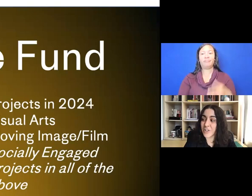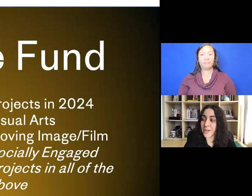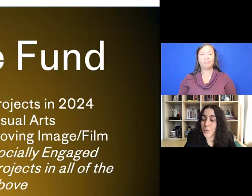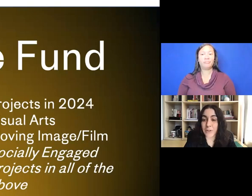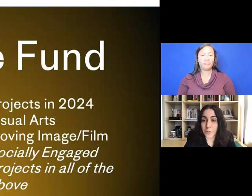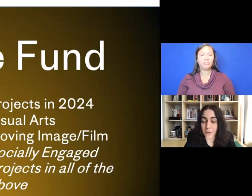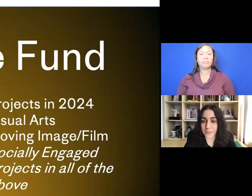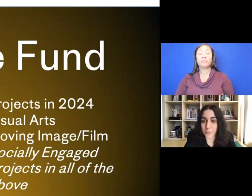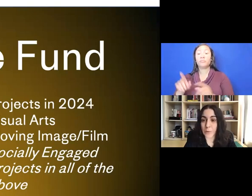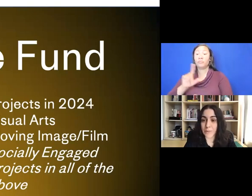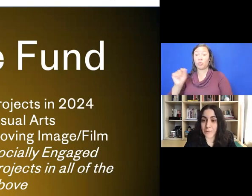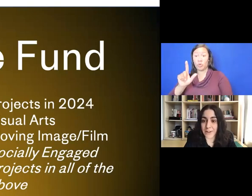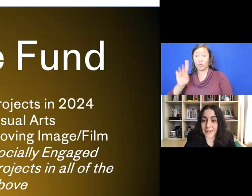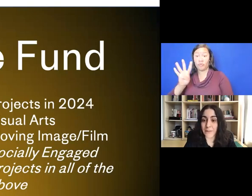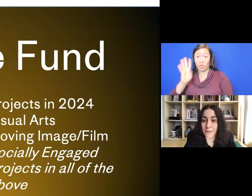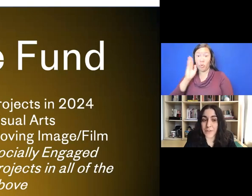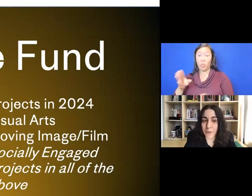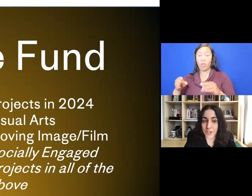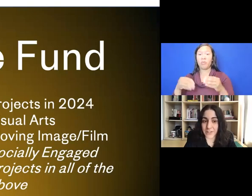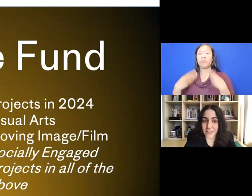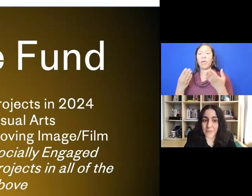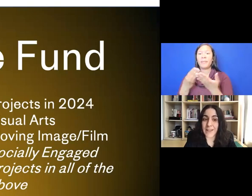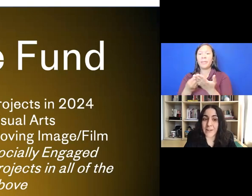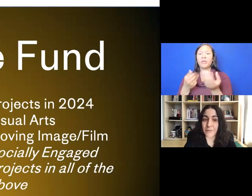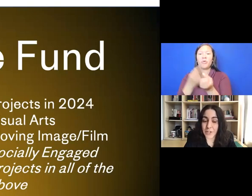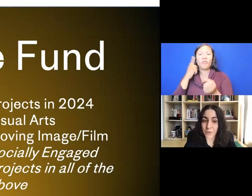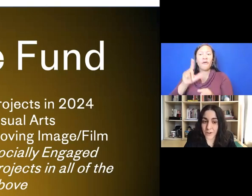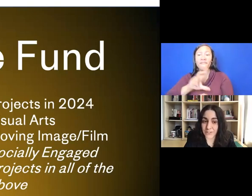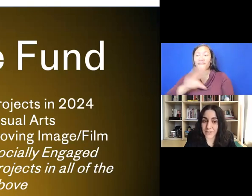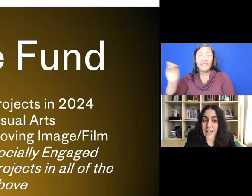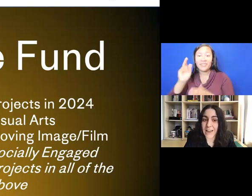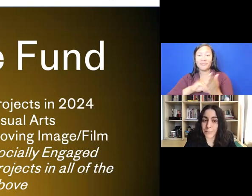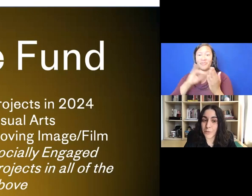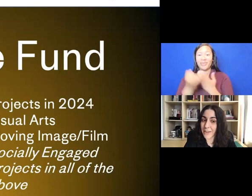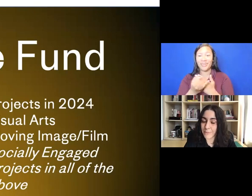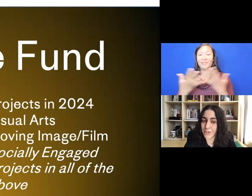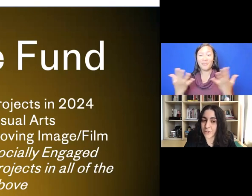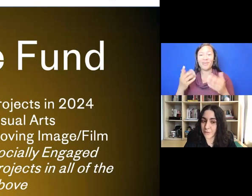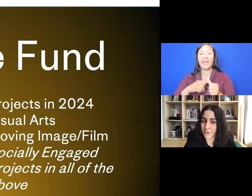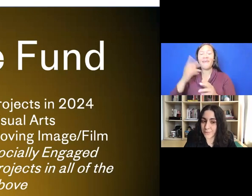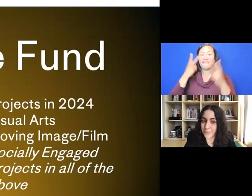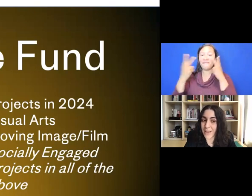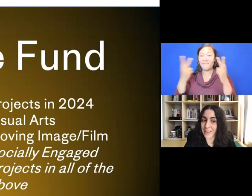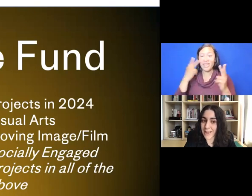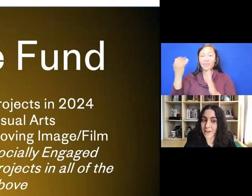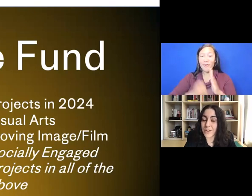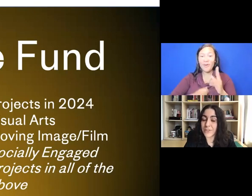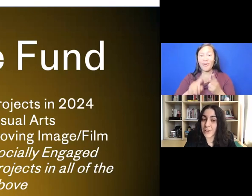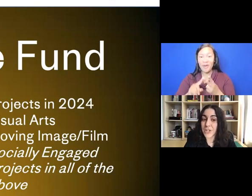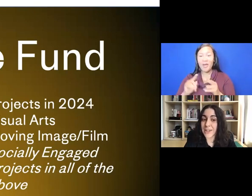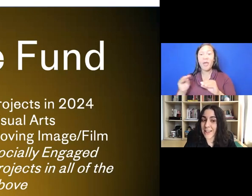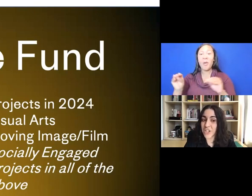In 2024, we will be funding 50 projects in visual arts and moving image and film. And again,